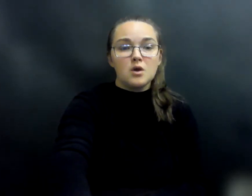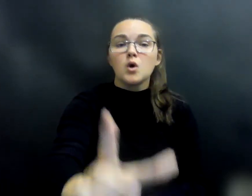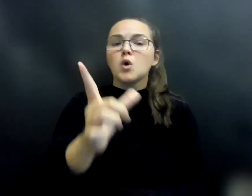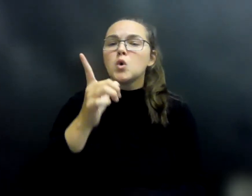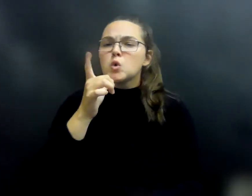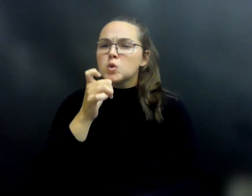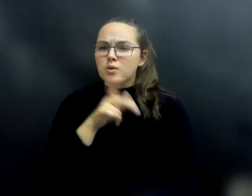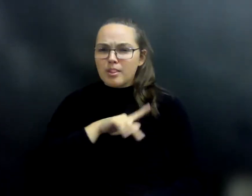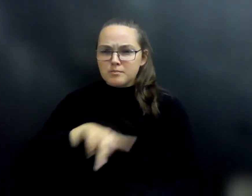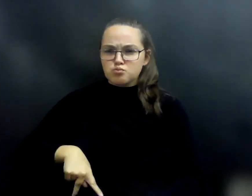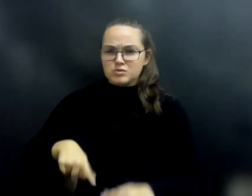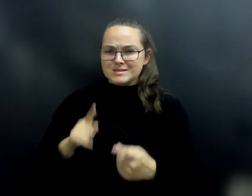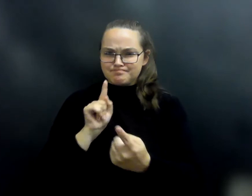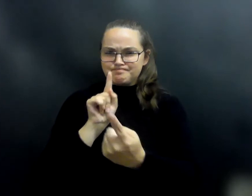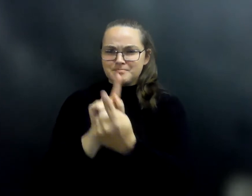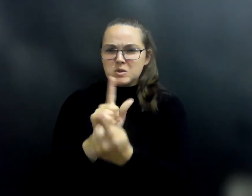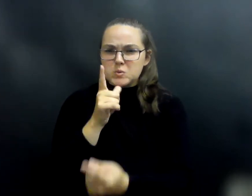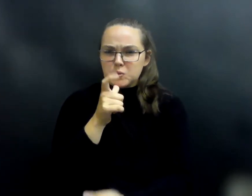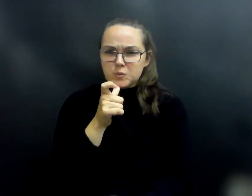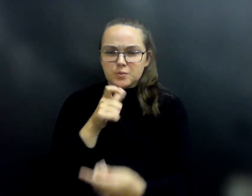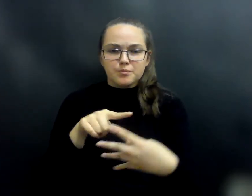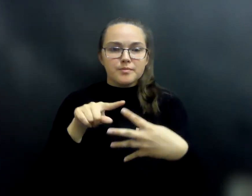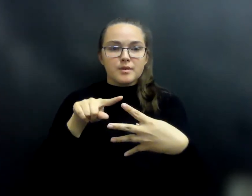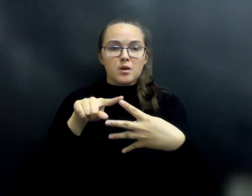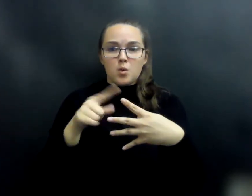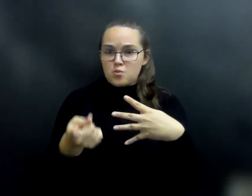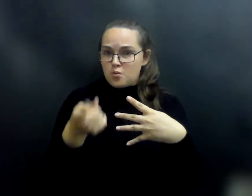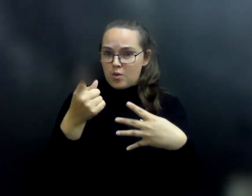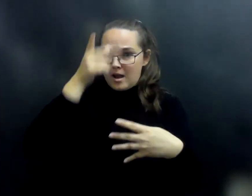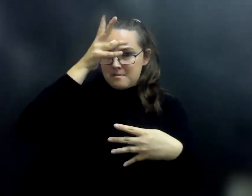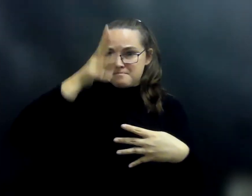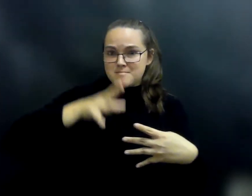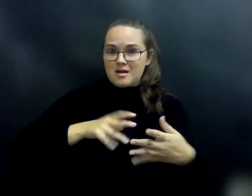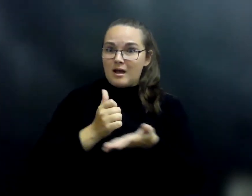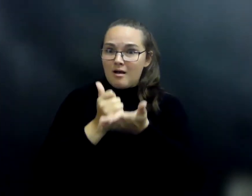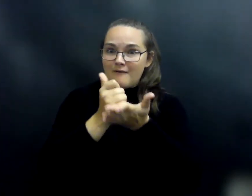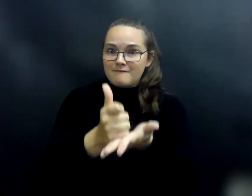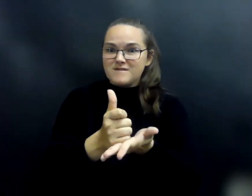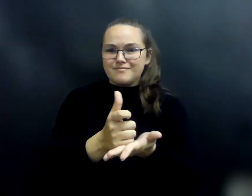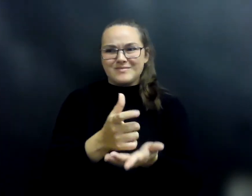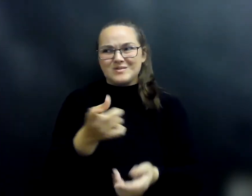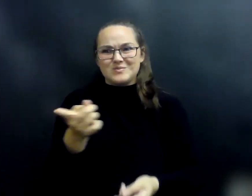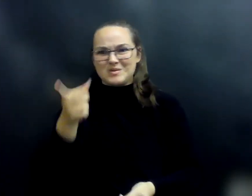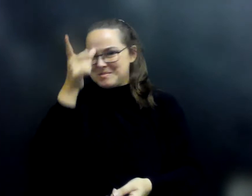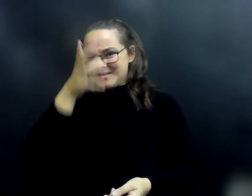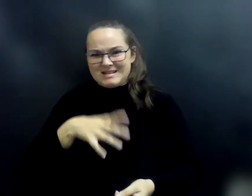Who does the prince meet? A. One man who is helpful and one man who is unhelpful. B.